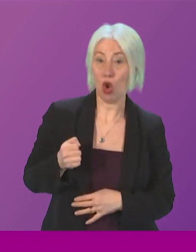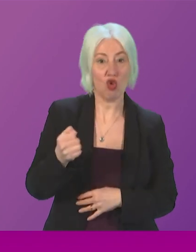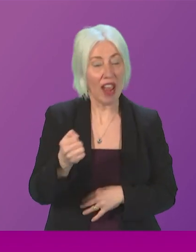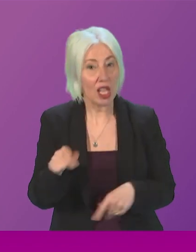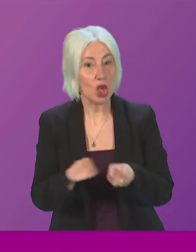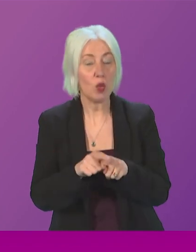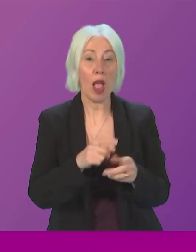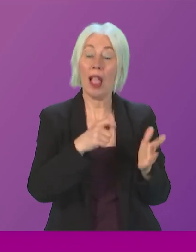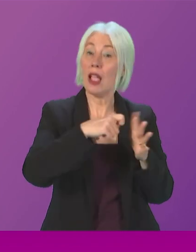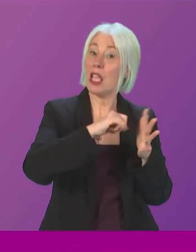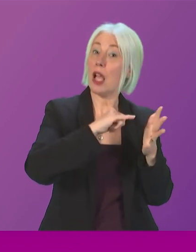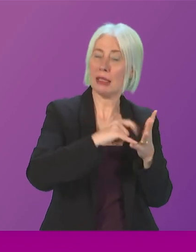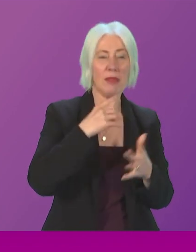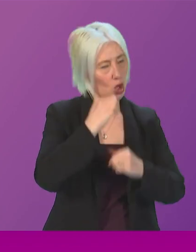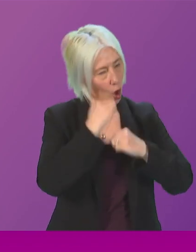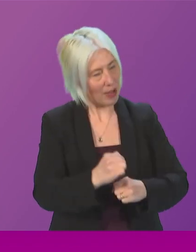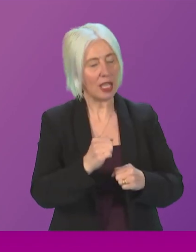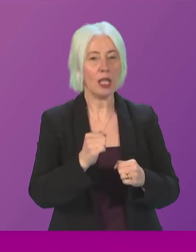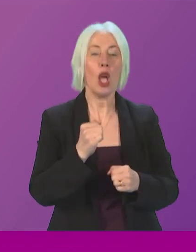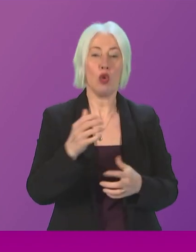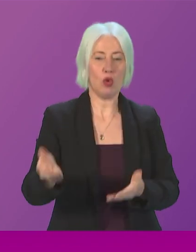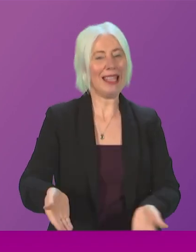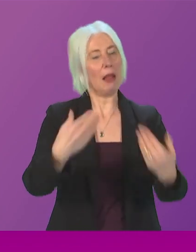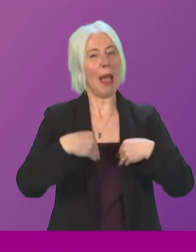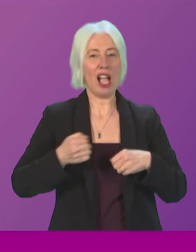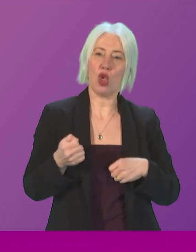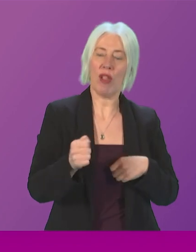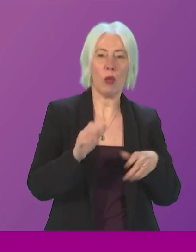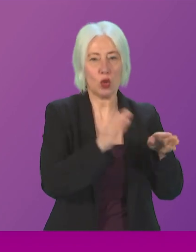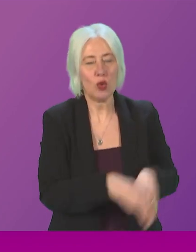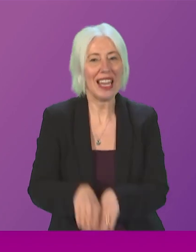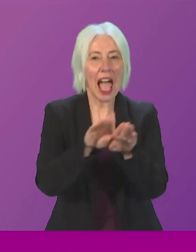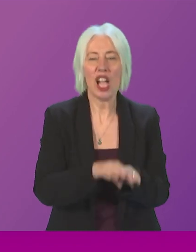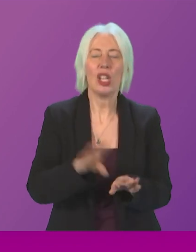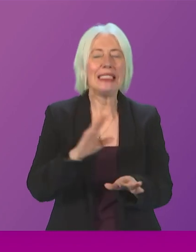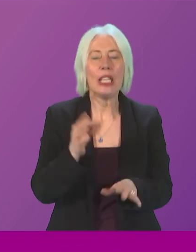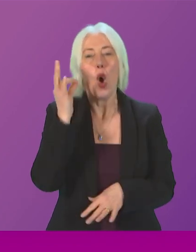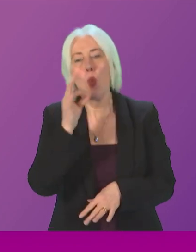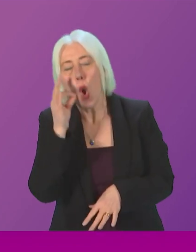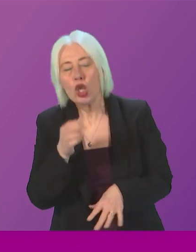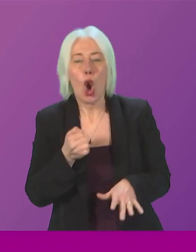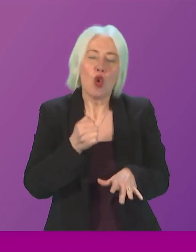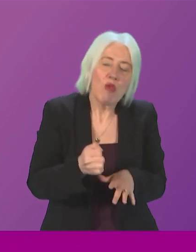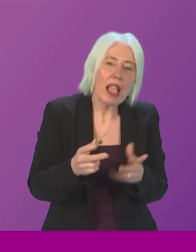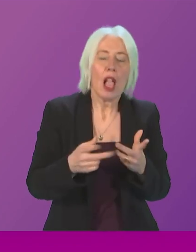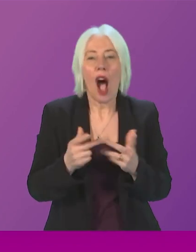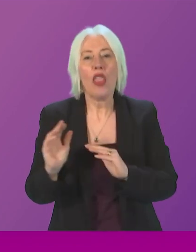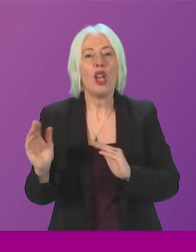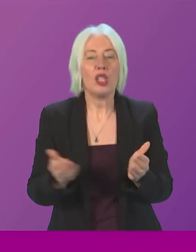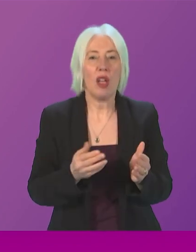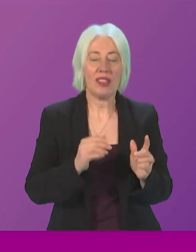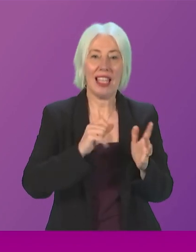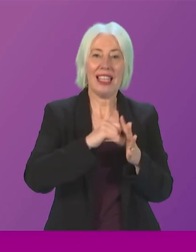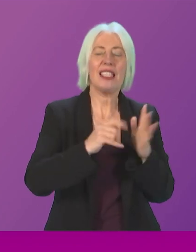course was previously committed to nationalising railways. Now he says that on water, rail and other services and I quote I take a